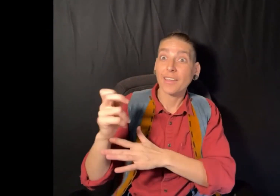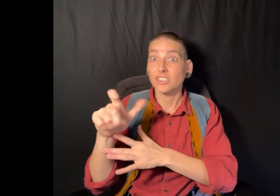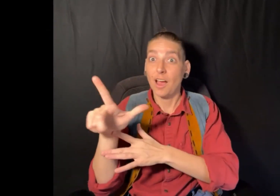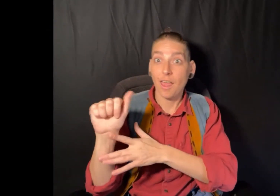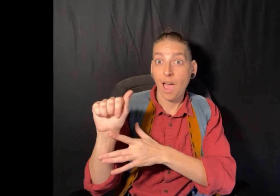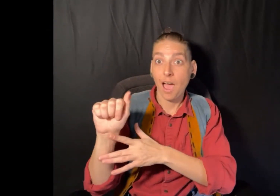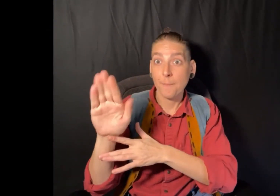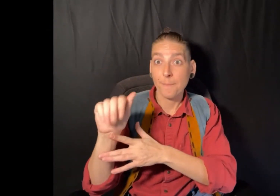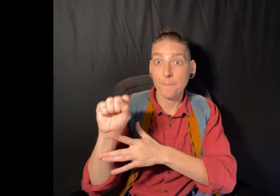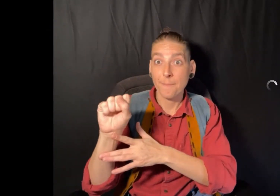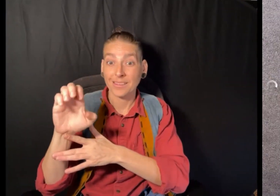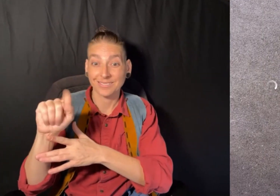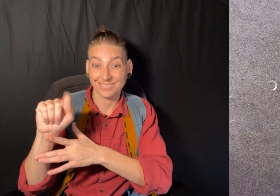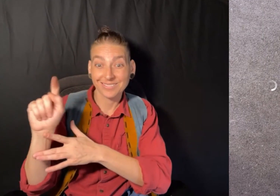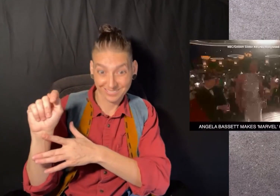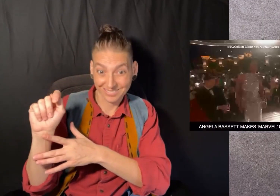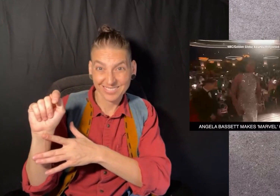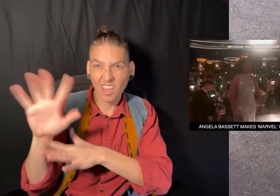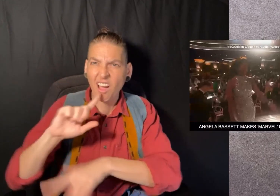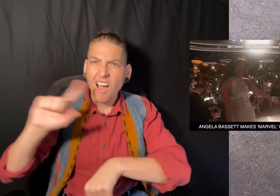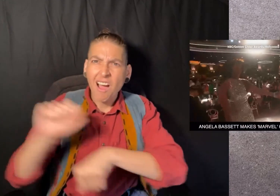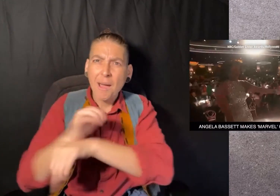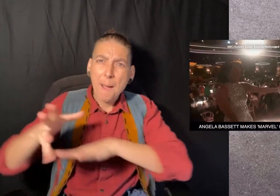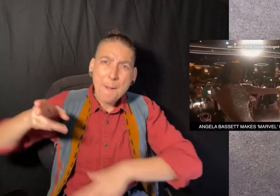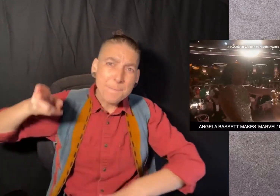Actress Angela Bassett made history.